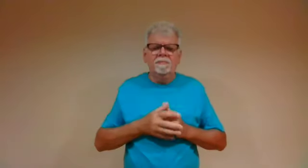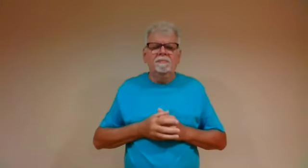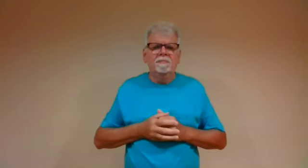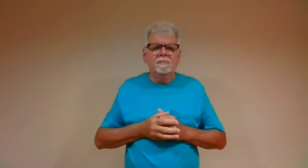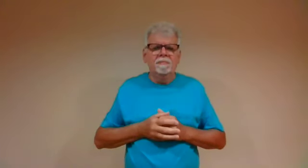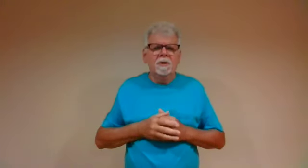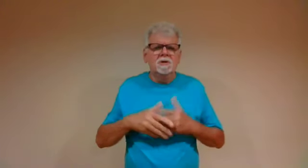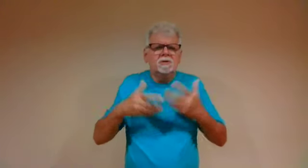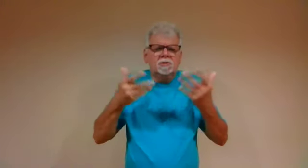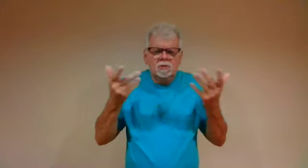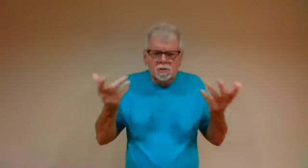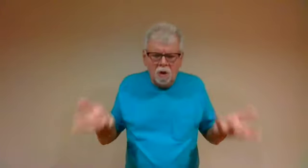wise.